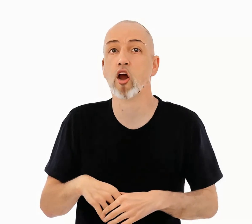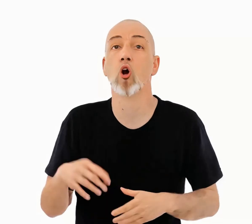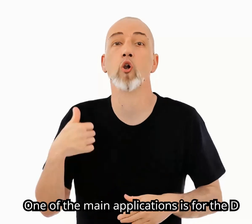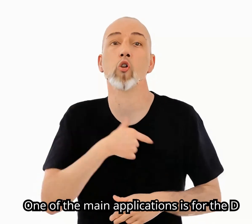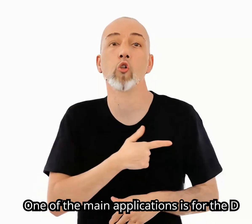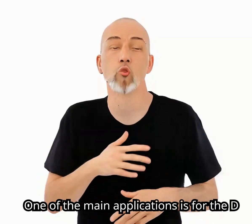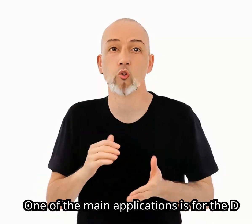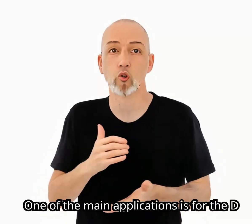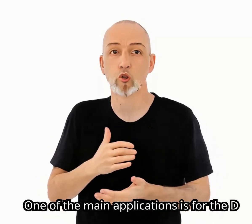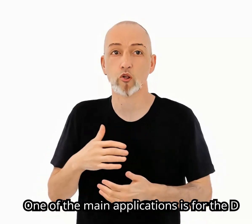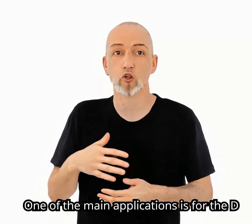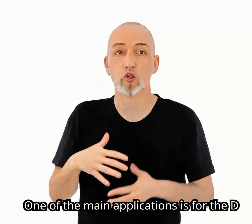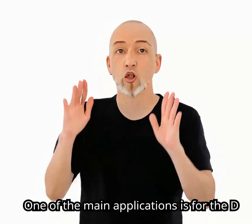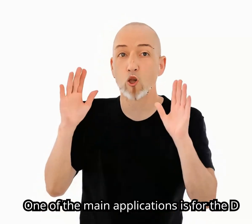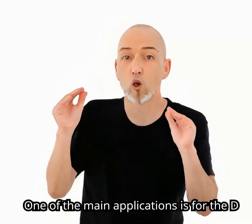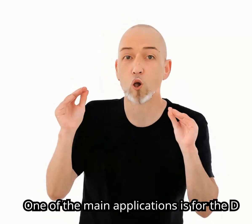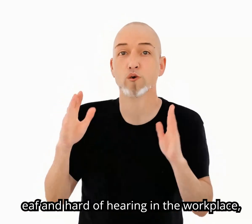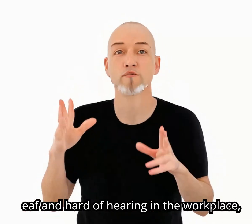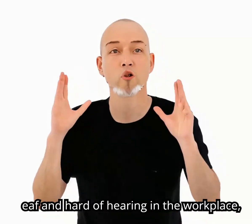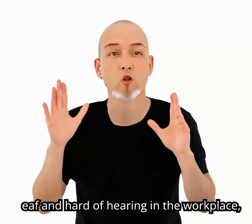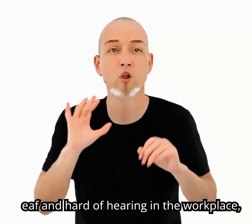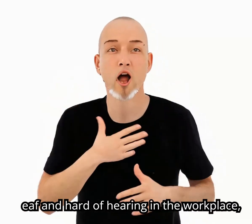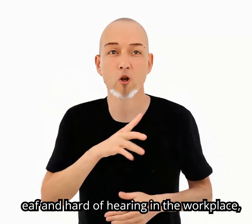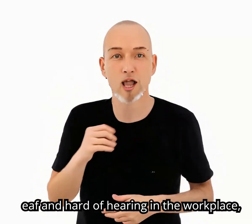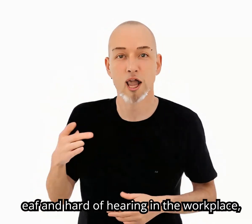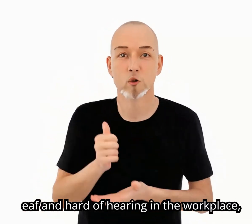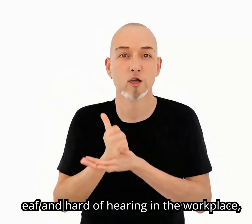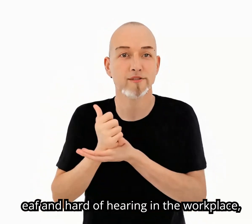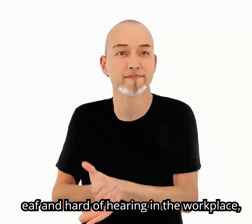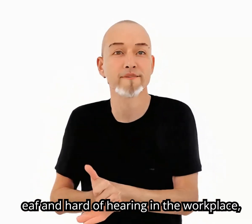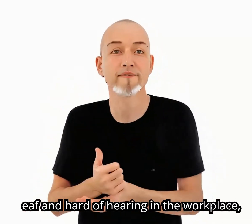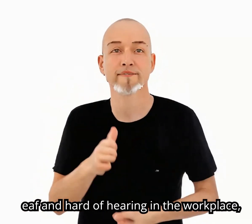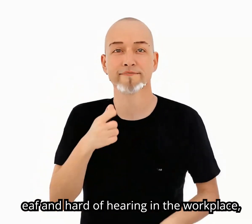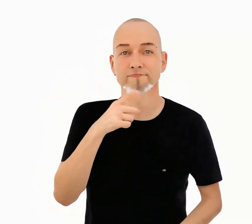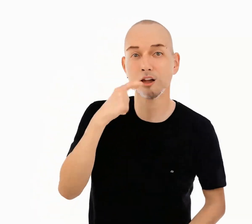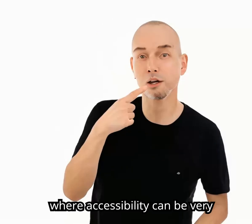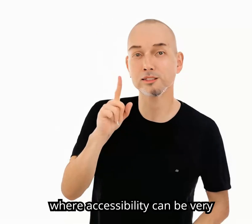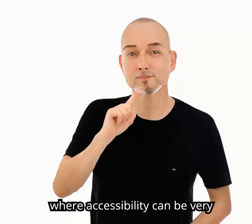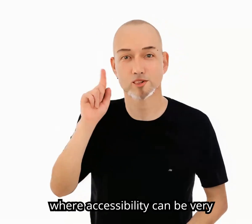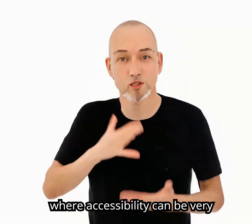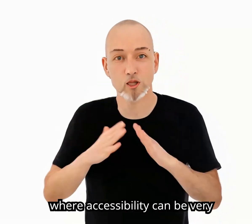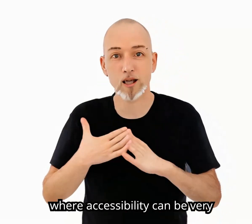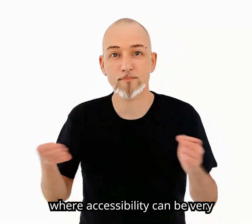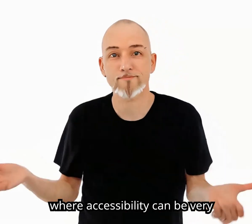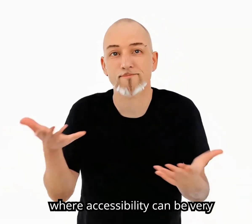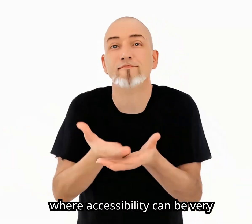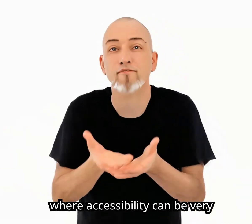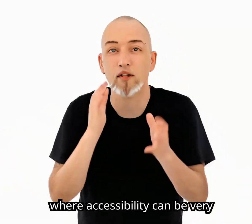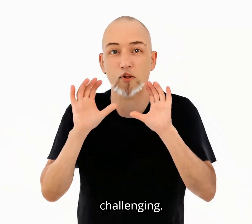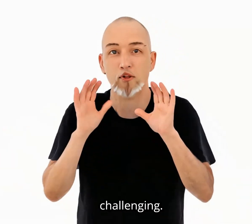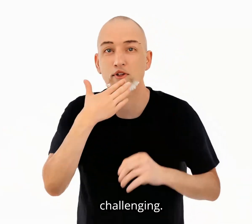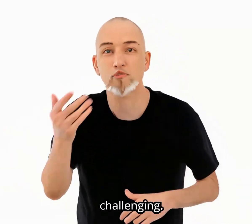One of the main applications is for the deaf and hard of hearing in the workplace, where accessibility can be very challenging.